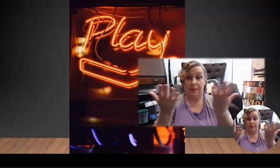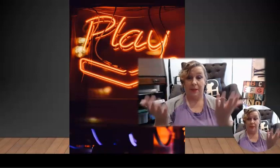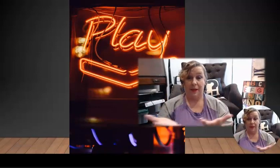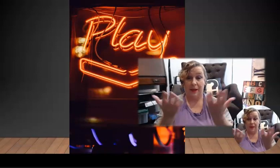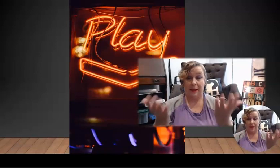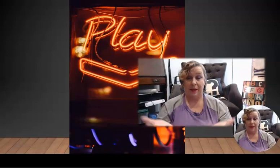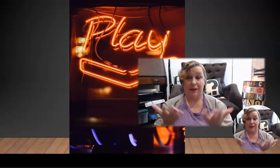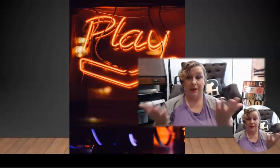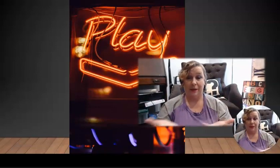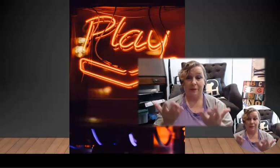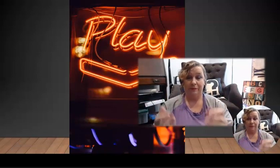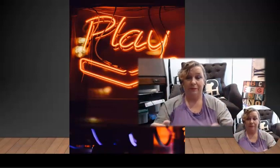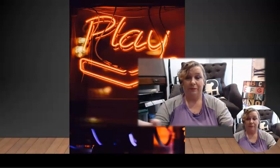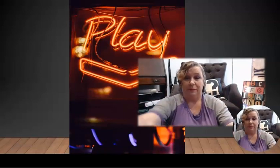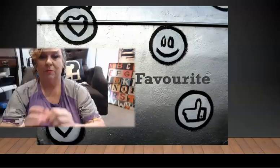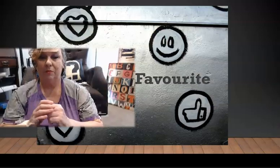Play. Play.